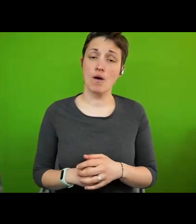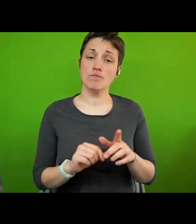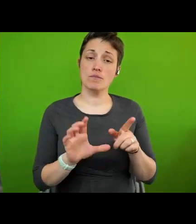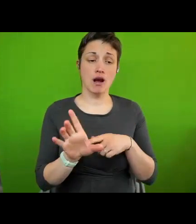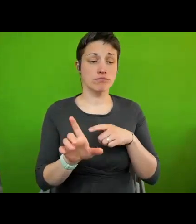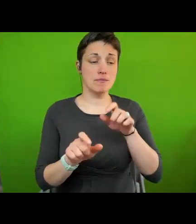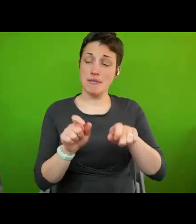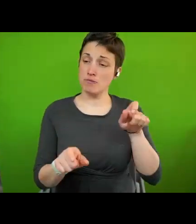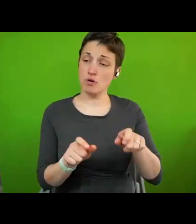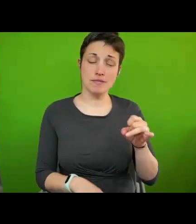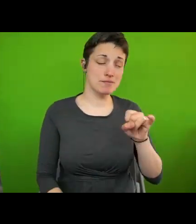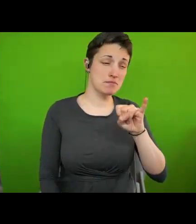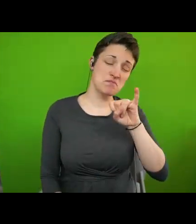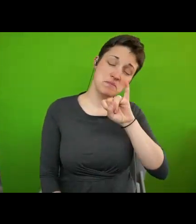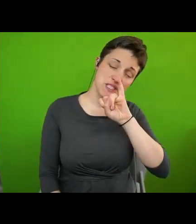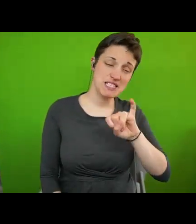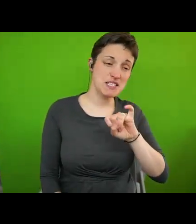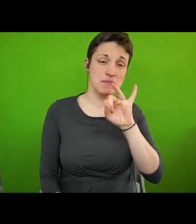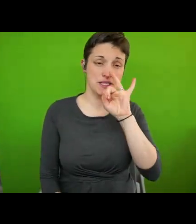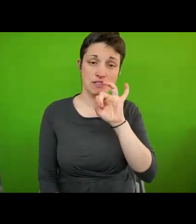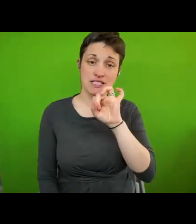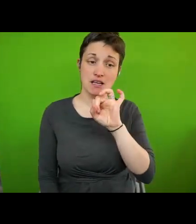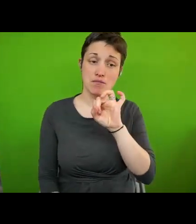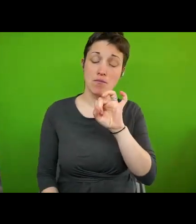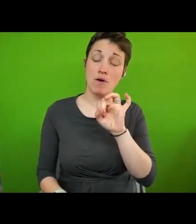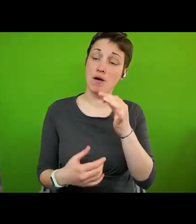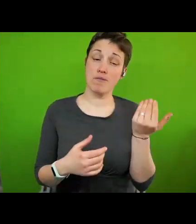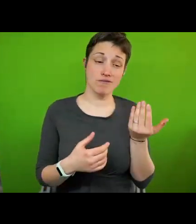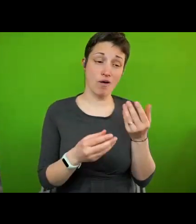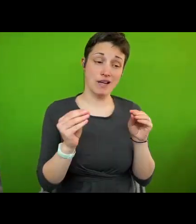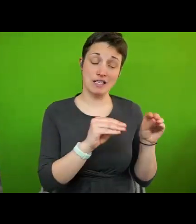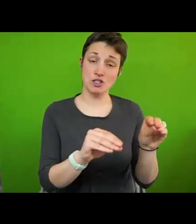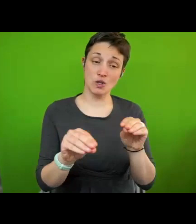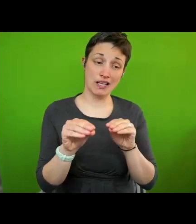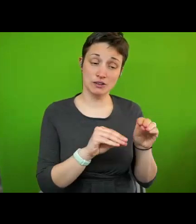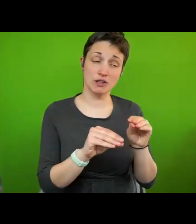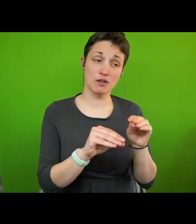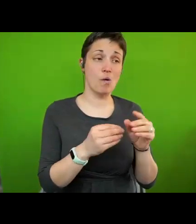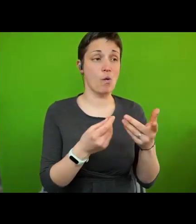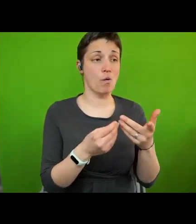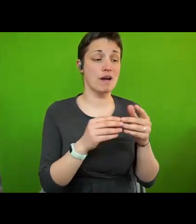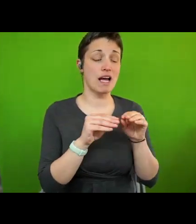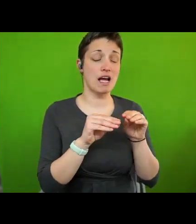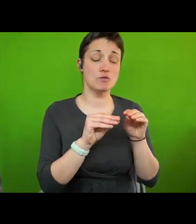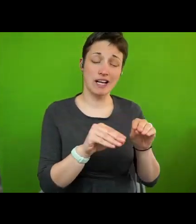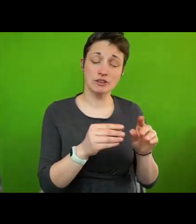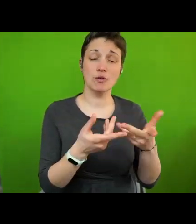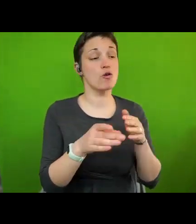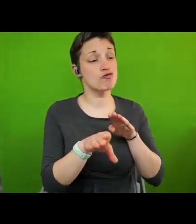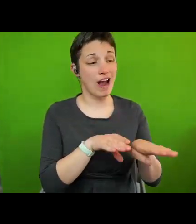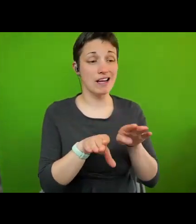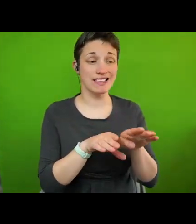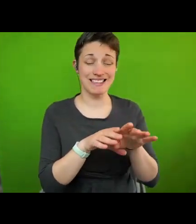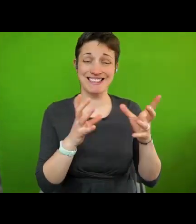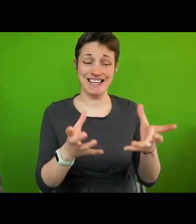17, who are not in education, employment, and training. So fewer people fall within